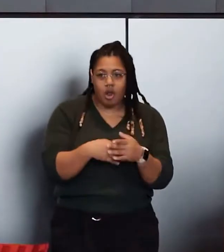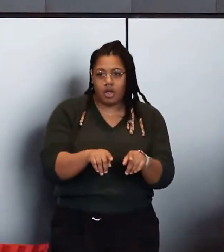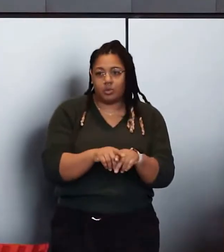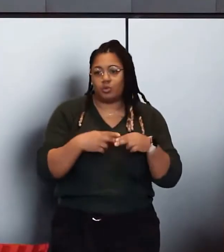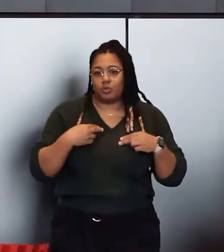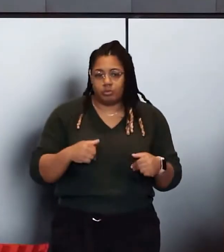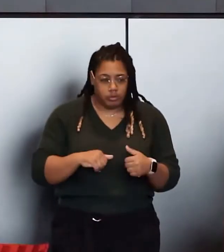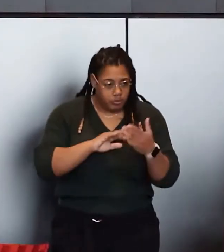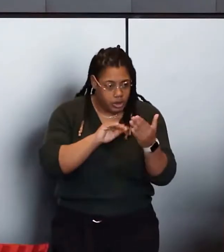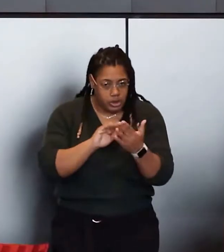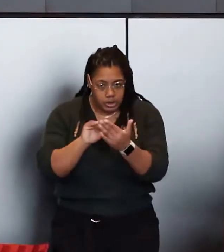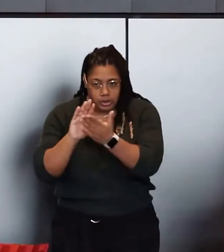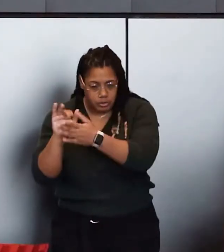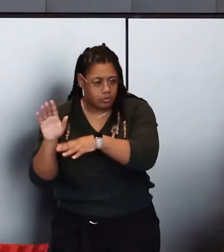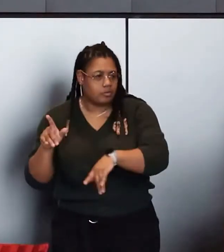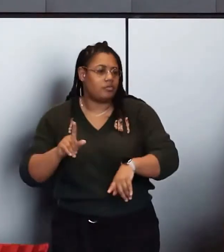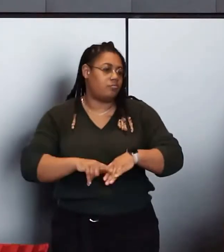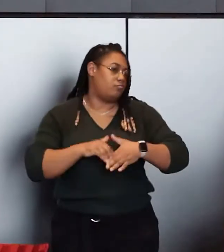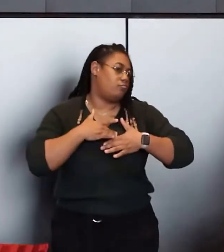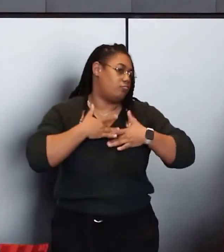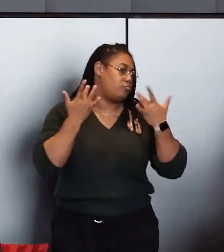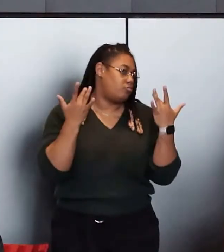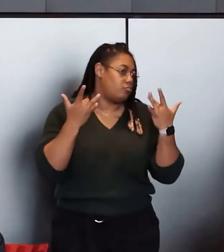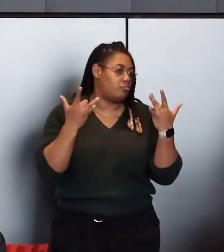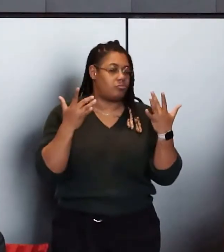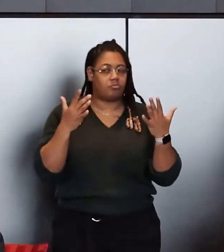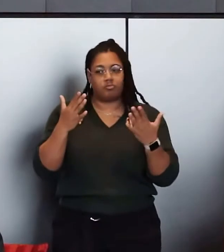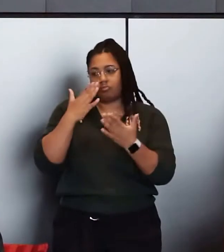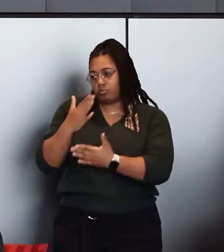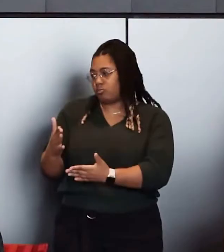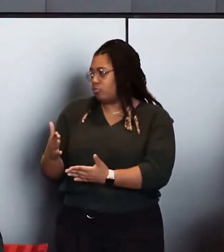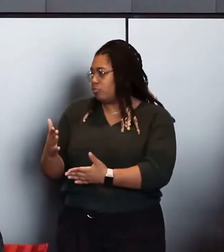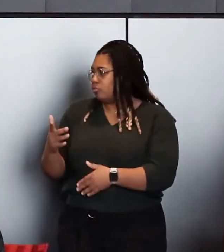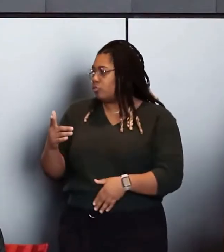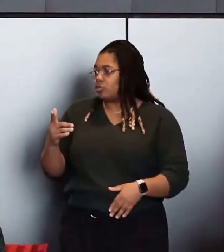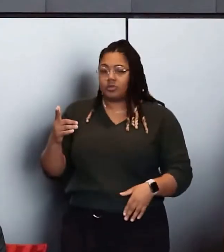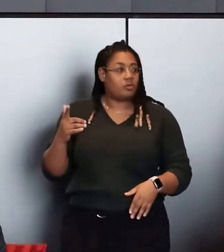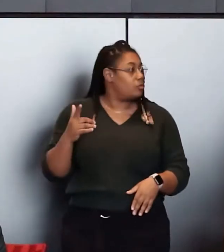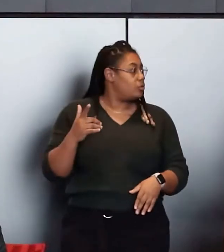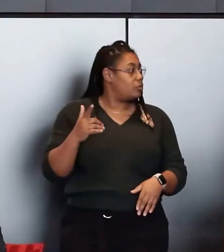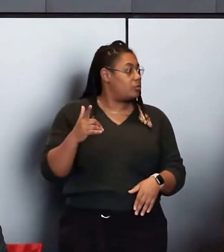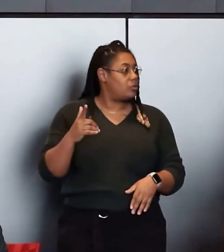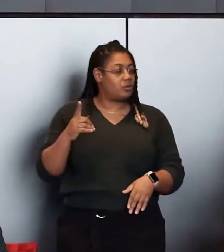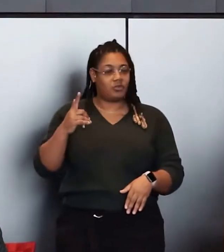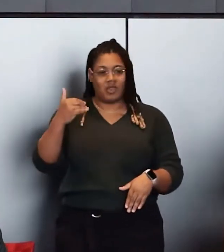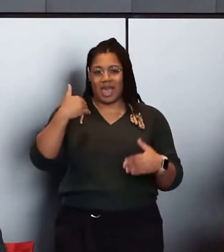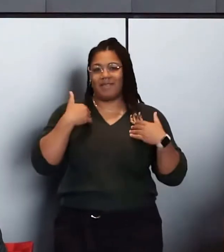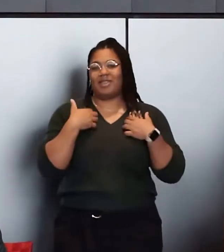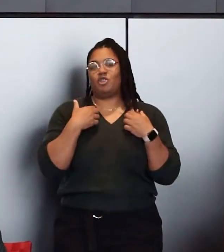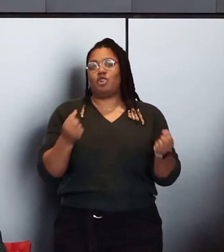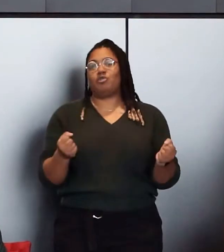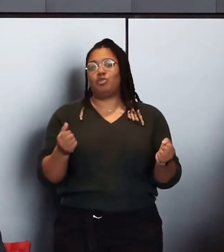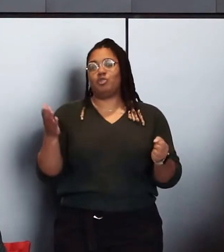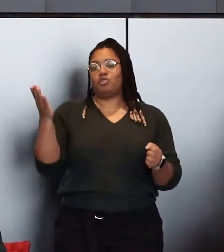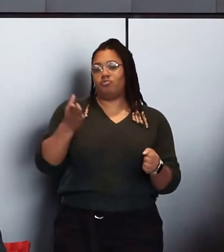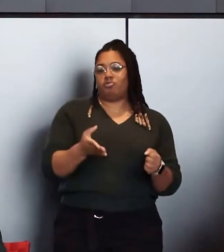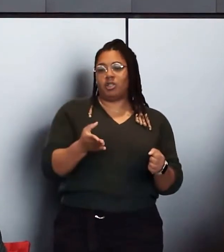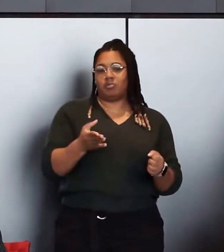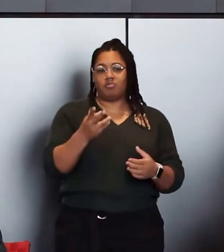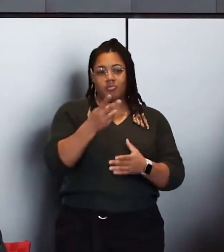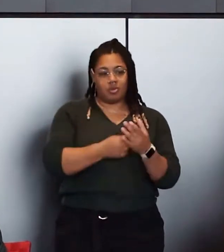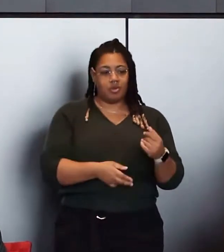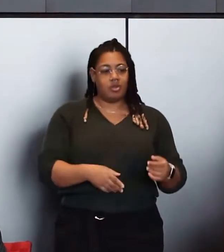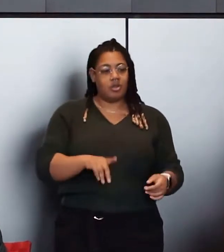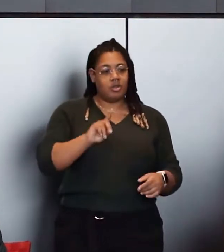real pleasure and I'm really particularly grateful to Dilip for having the audacity to bring both